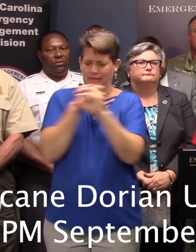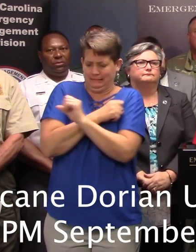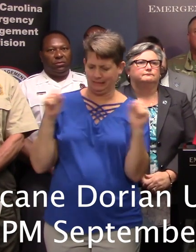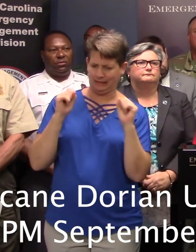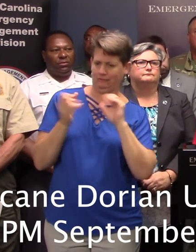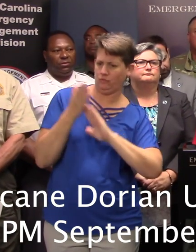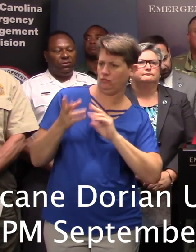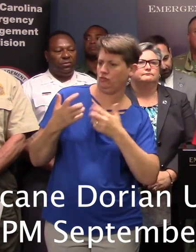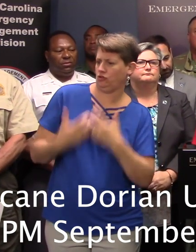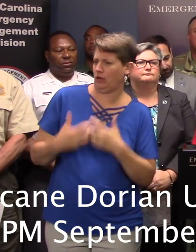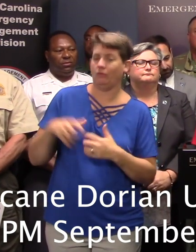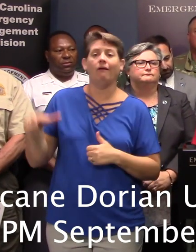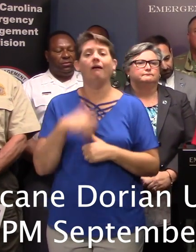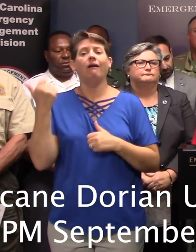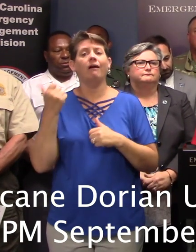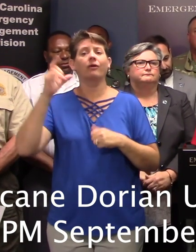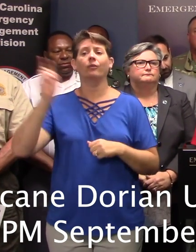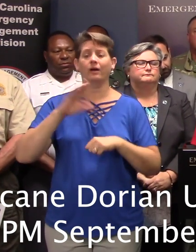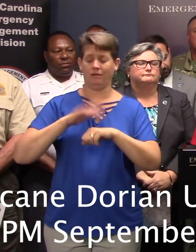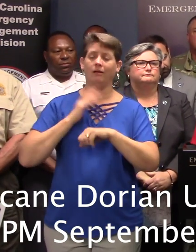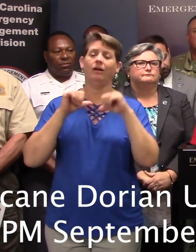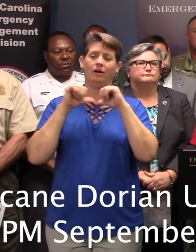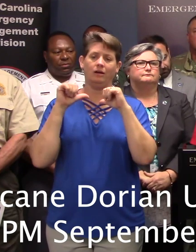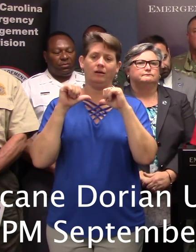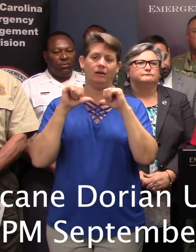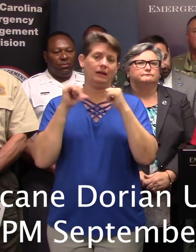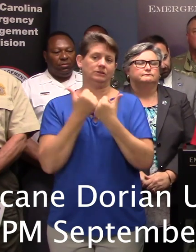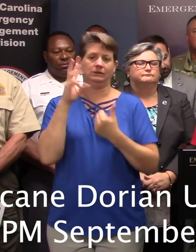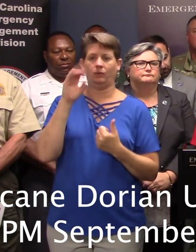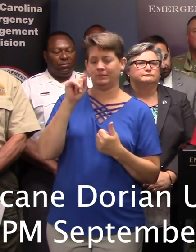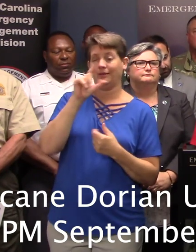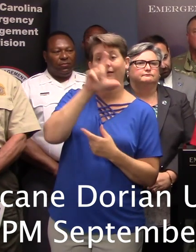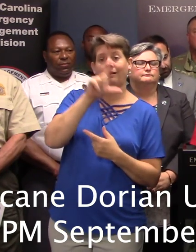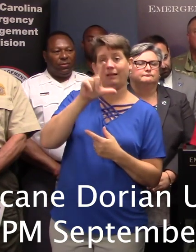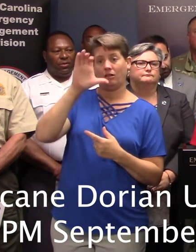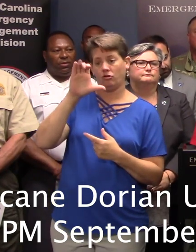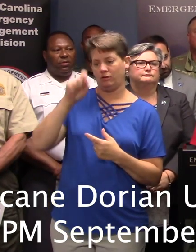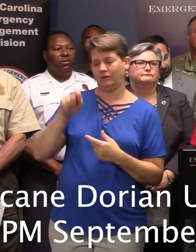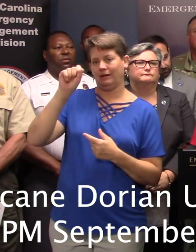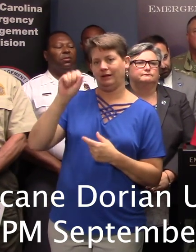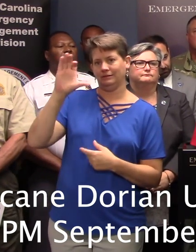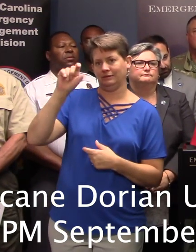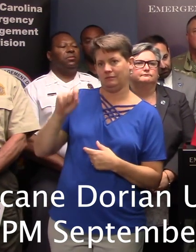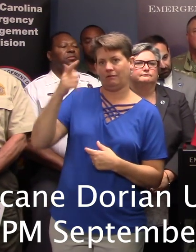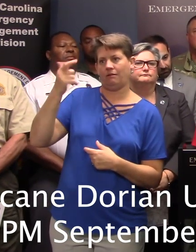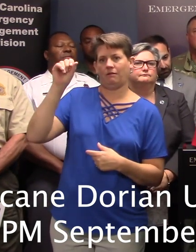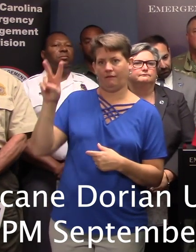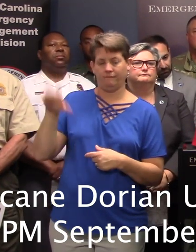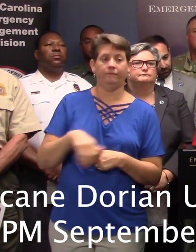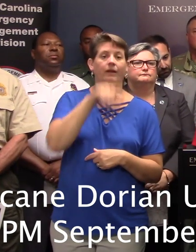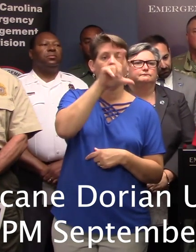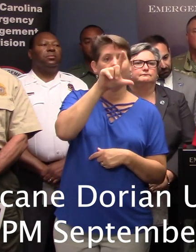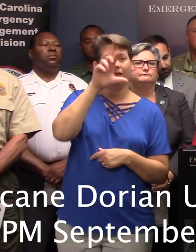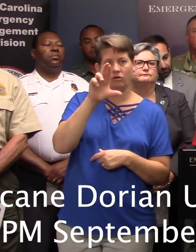hurricane-related information on the agency's website. That is LLR.SC.gov. LLR